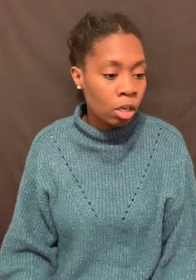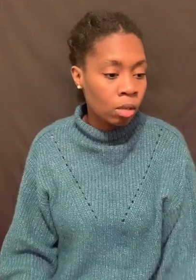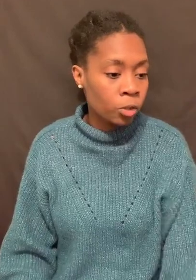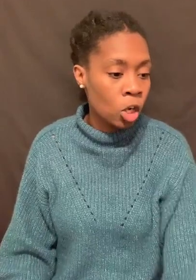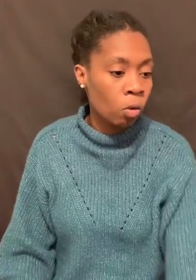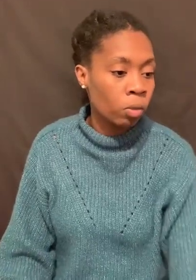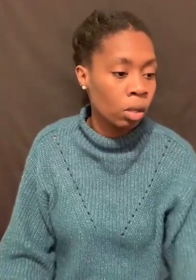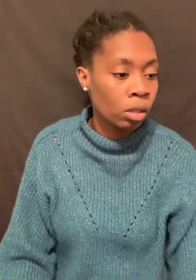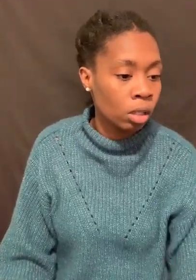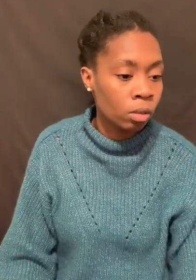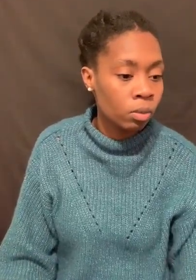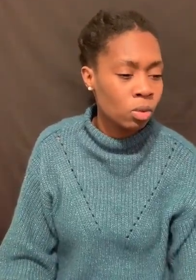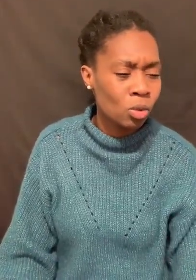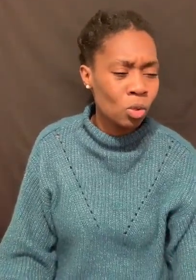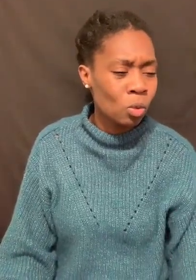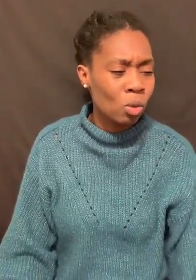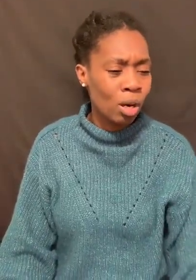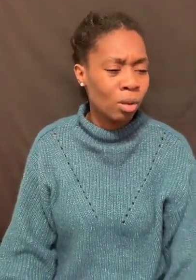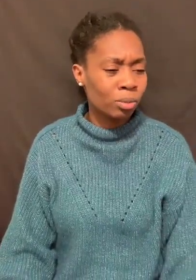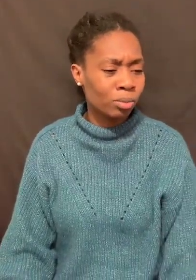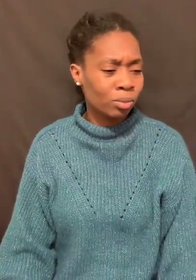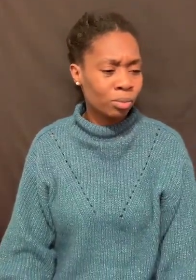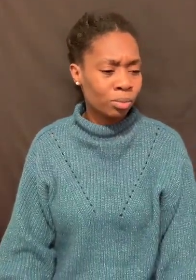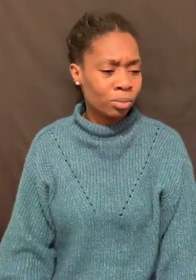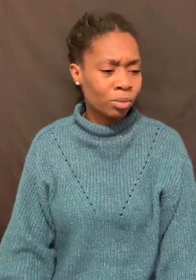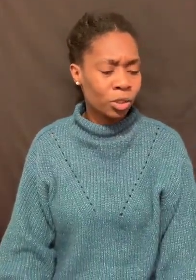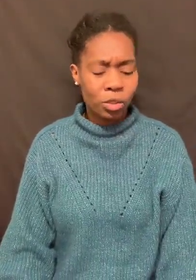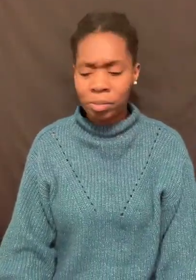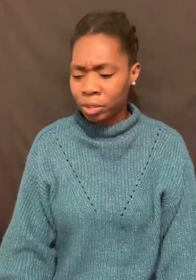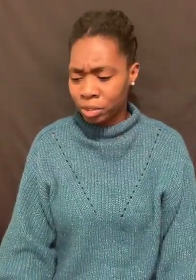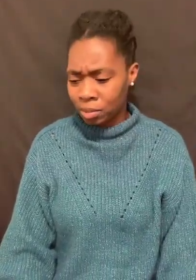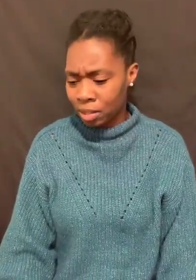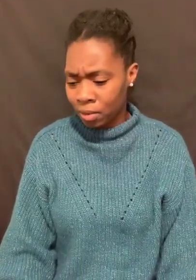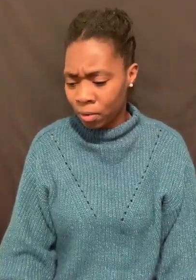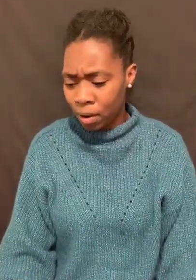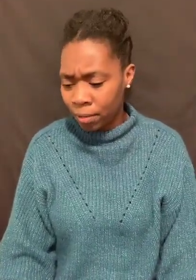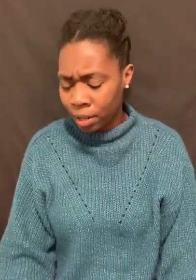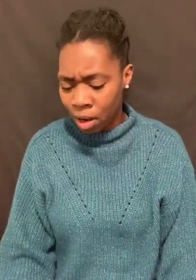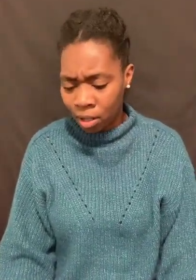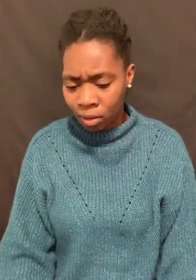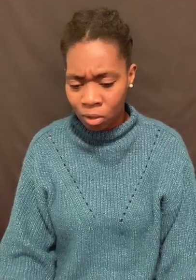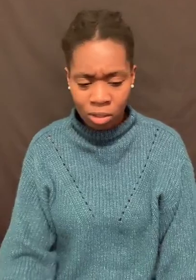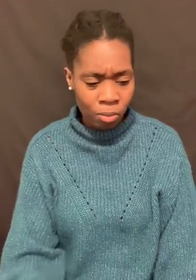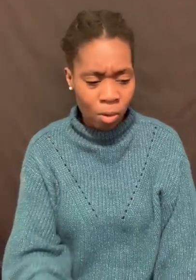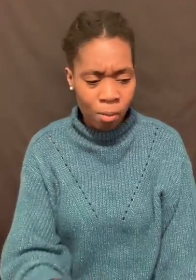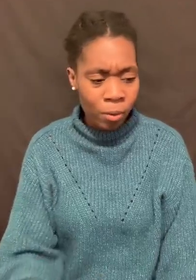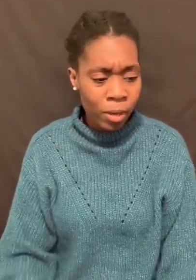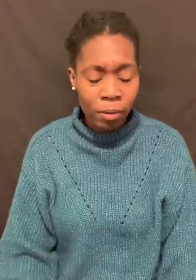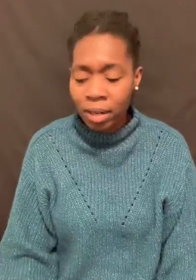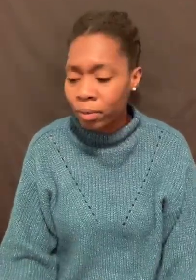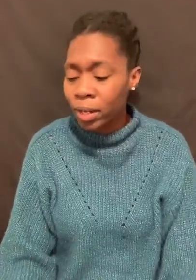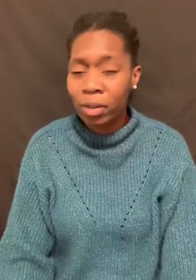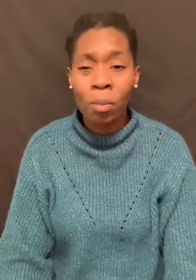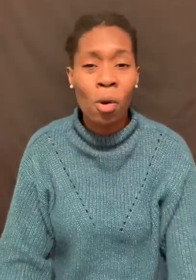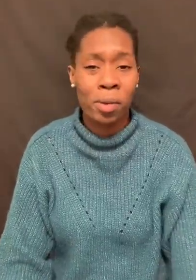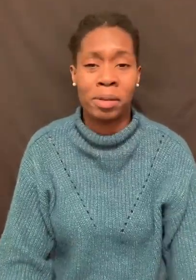Jehovah on the New World Scriptures, however they call it. Or the Mormon. Read the Mormon.